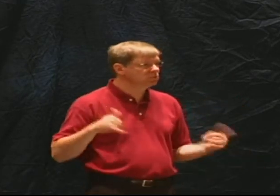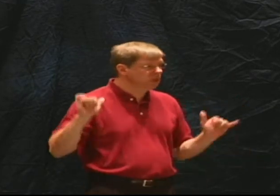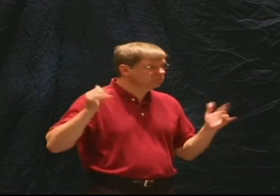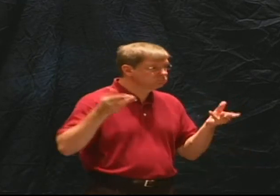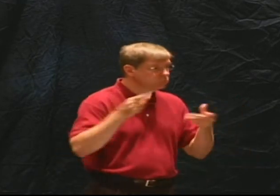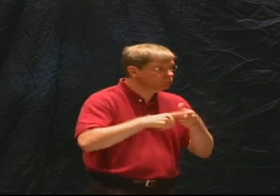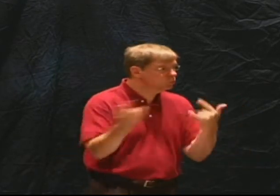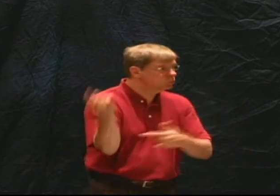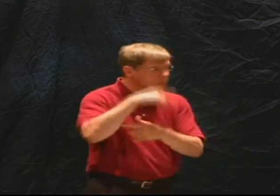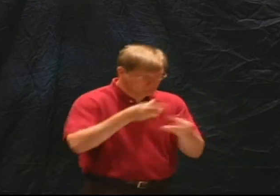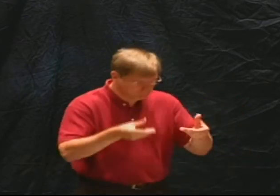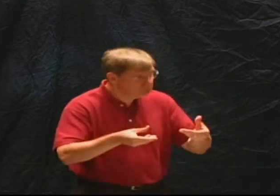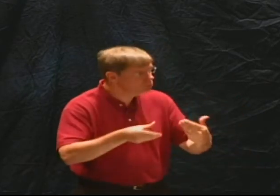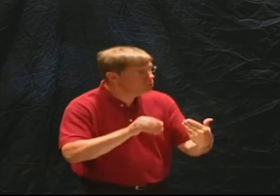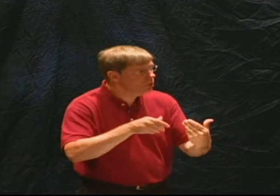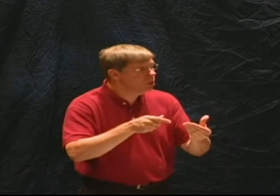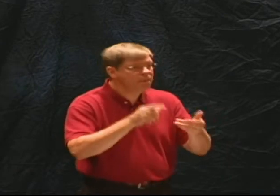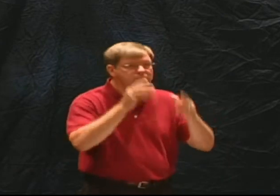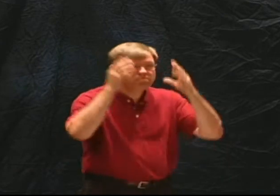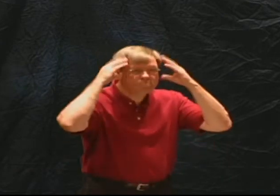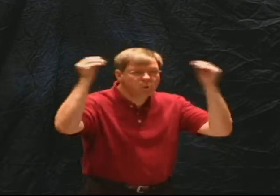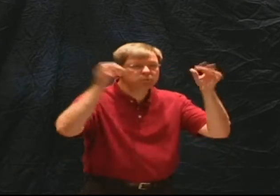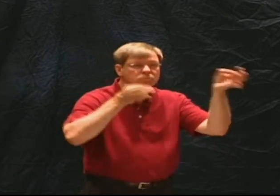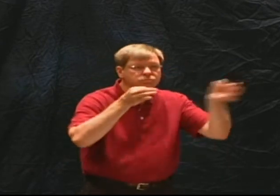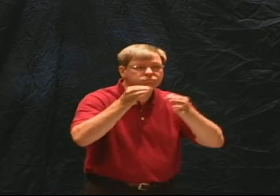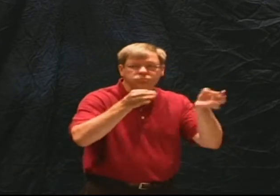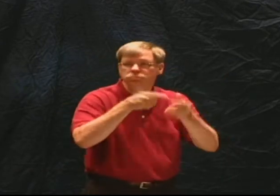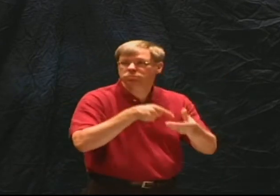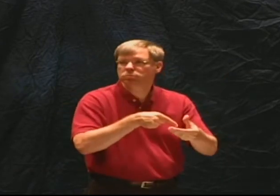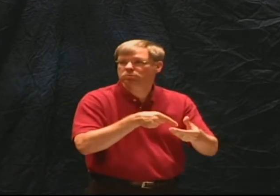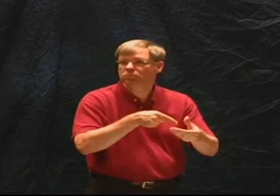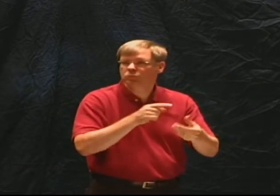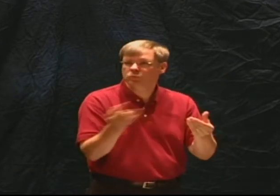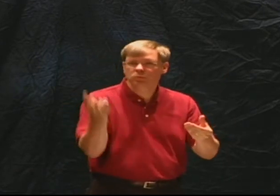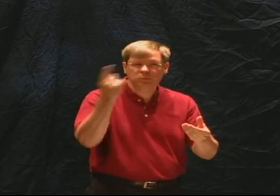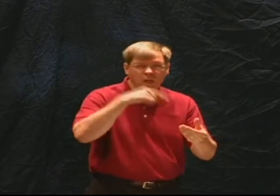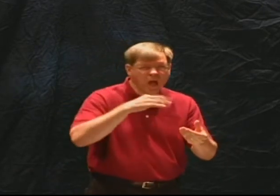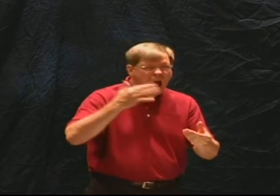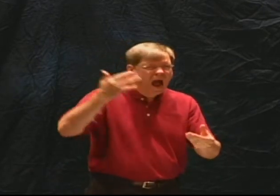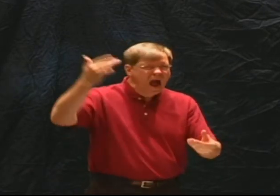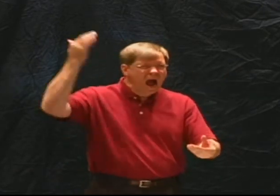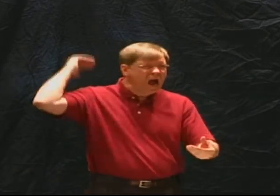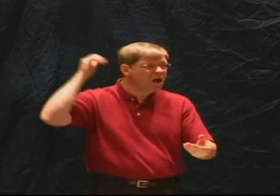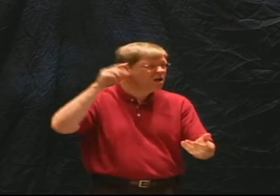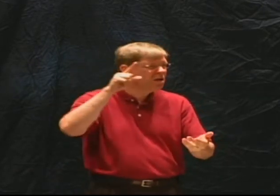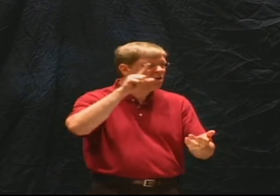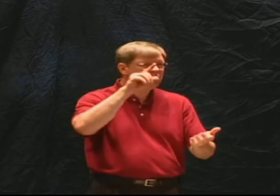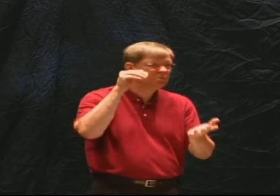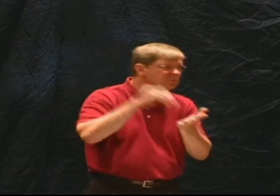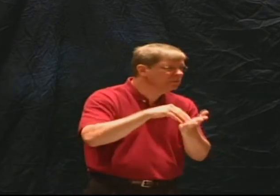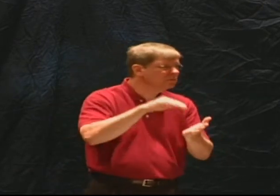and wouldn't you expect that to have been to have disappeared by now